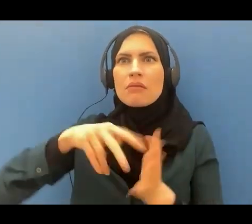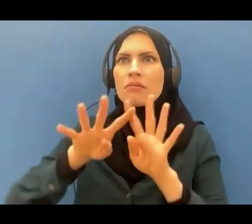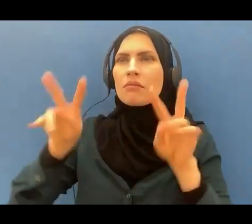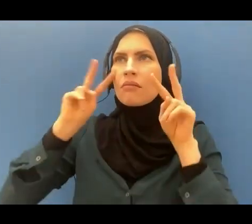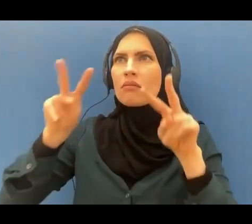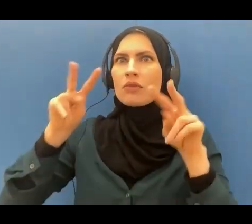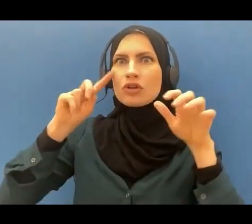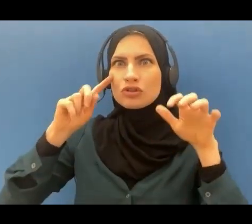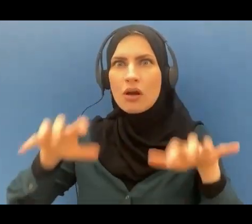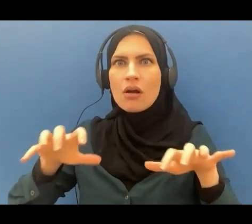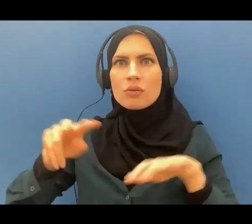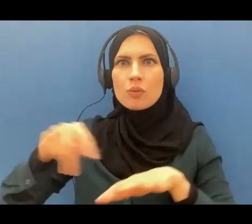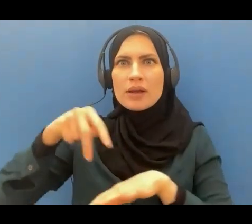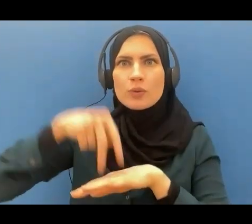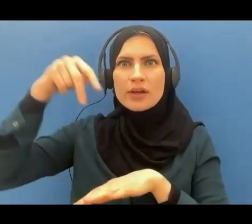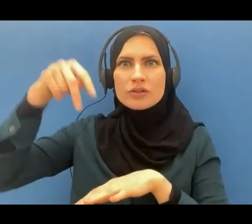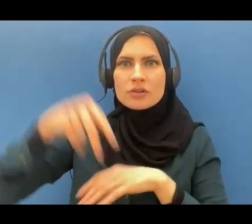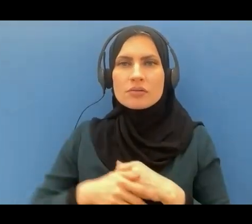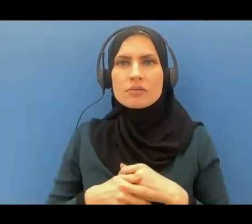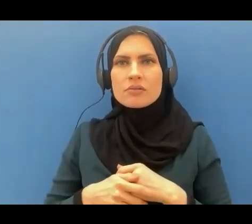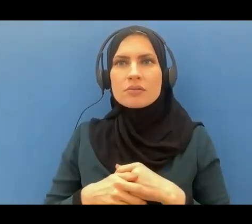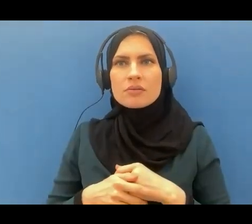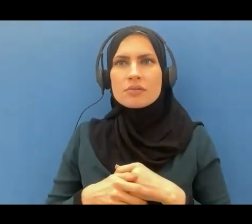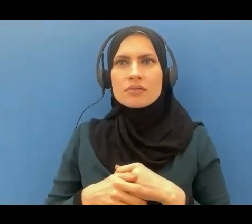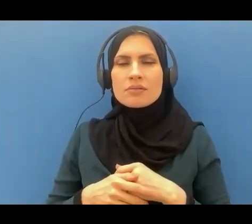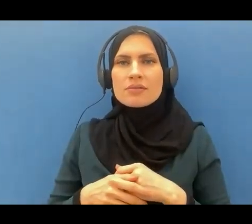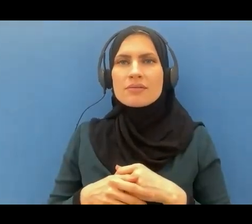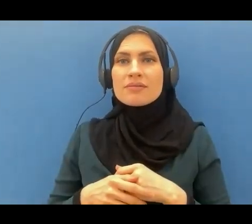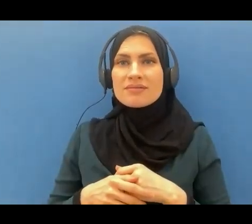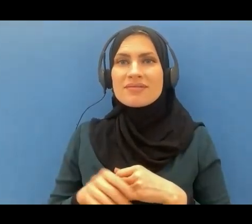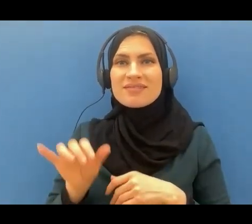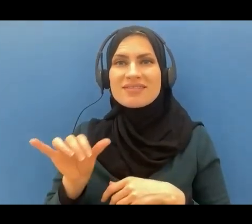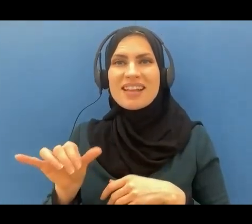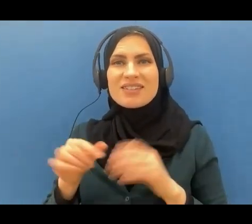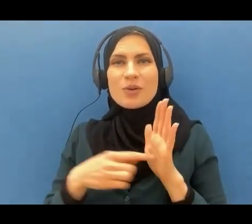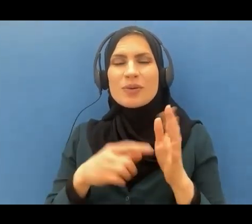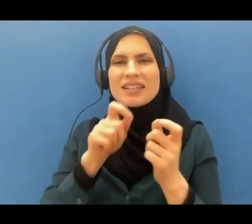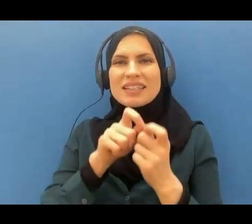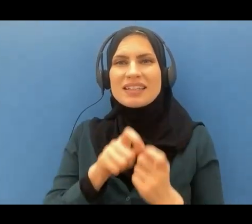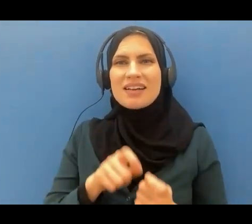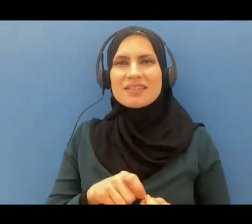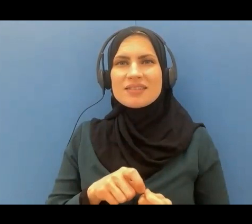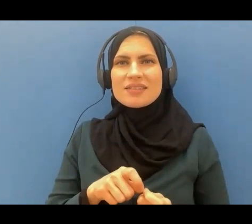what else will happen this is giving us details of the day of judgment